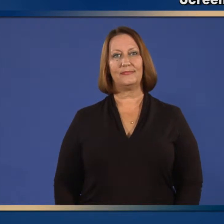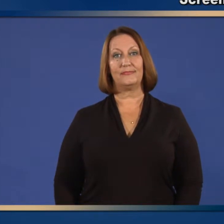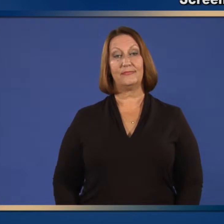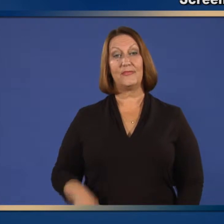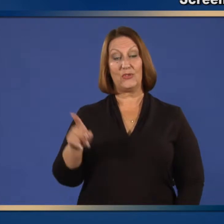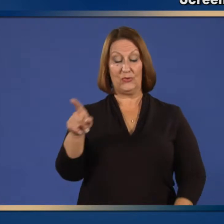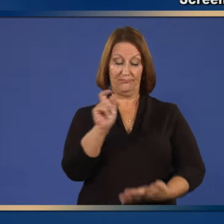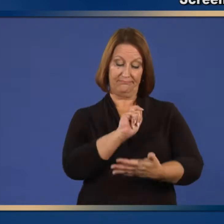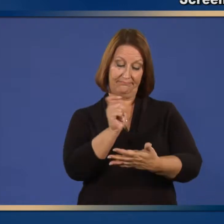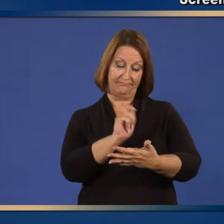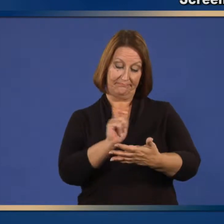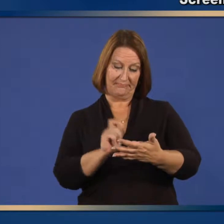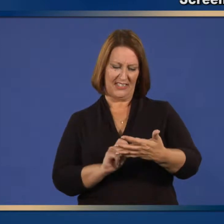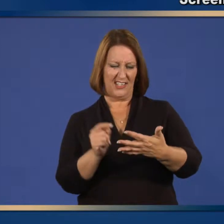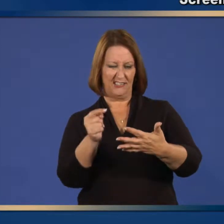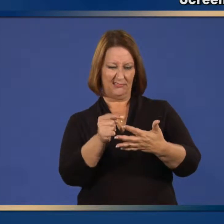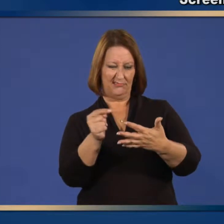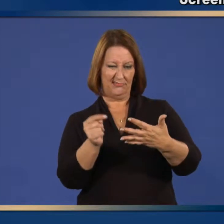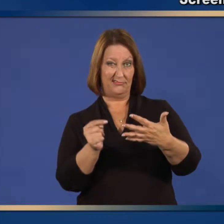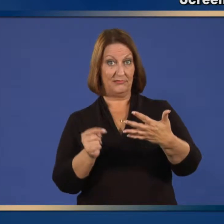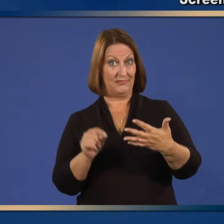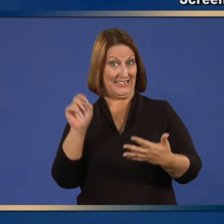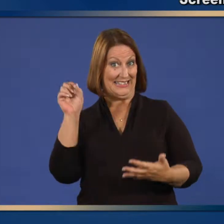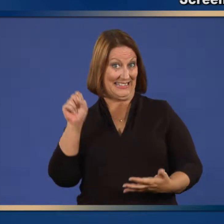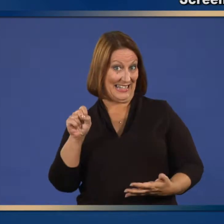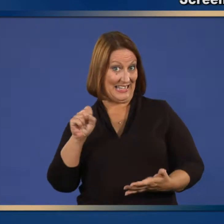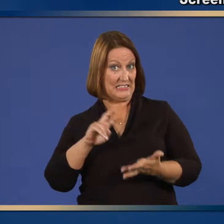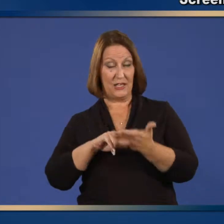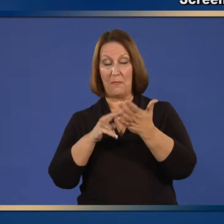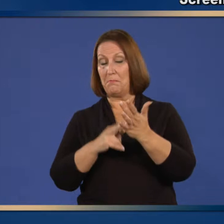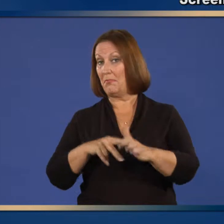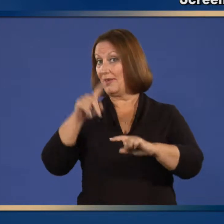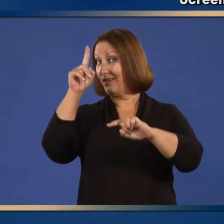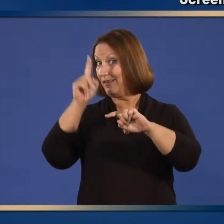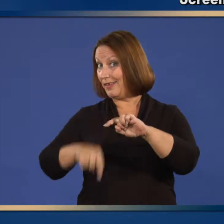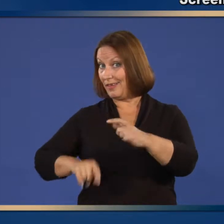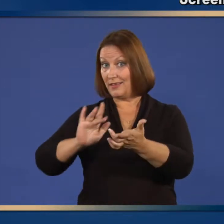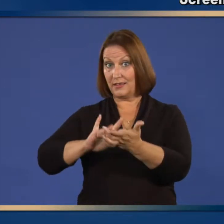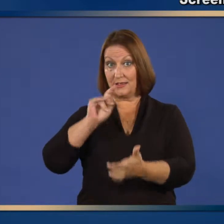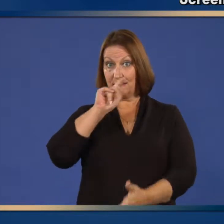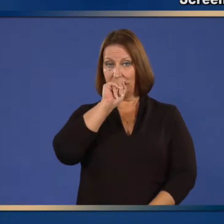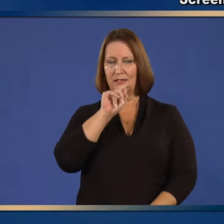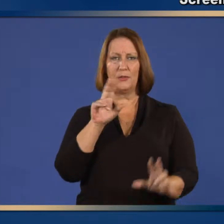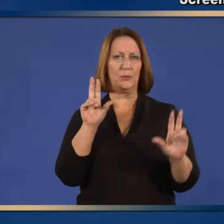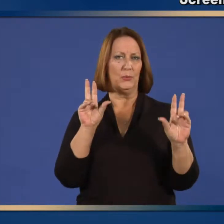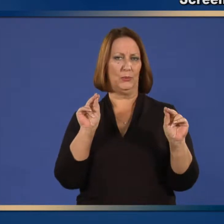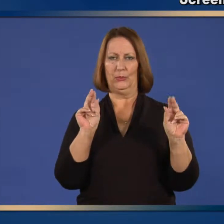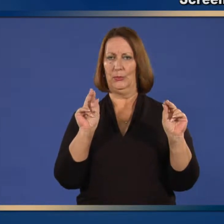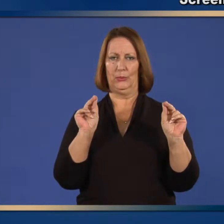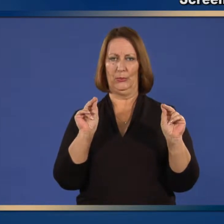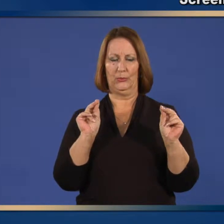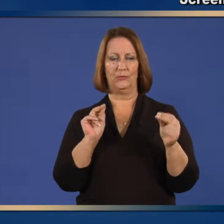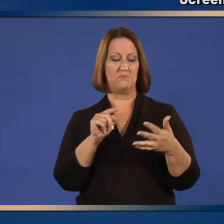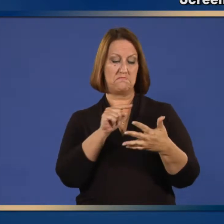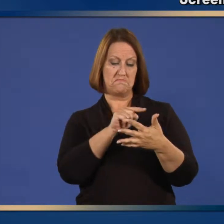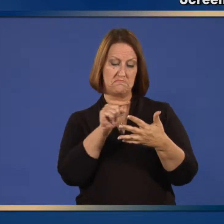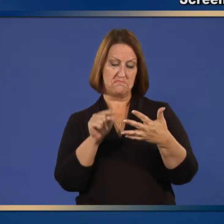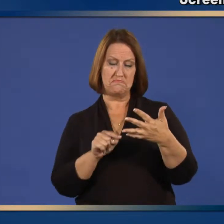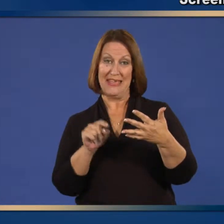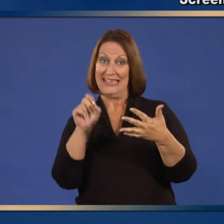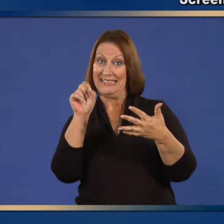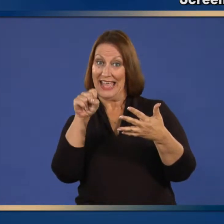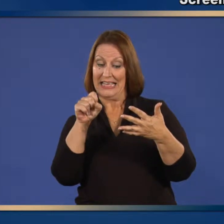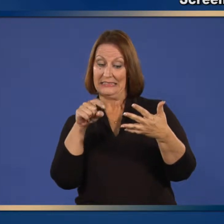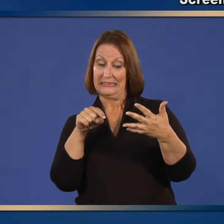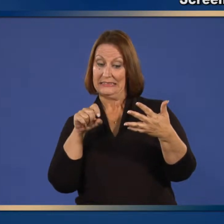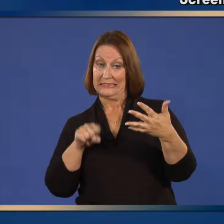If you answer yes to any question, it does not necessarily mean you or